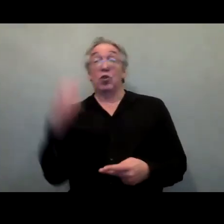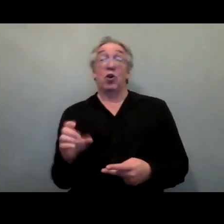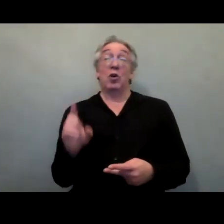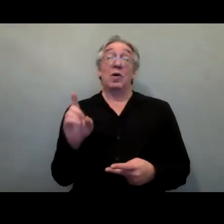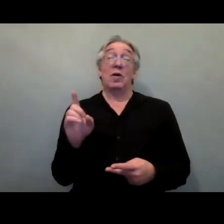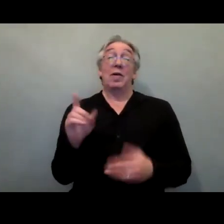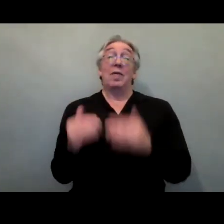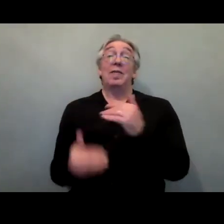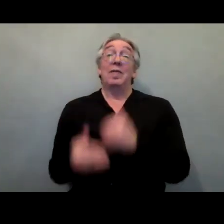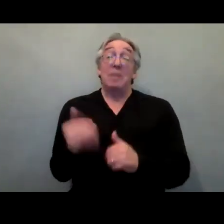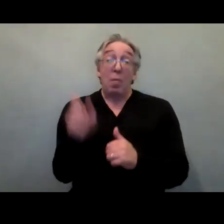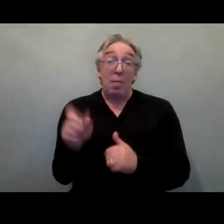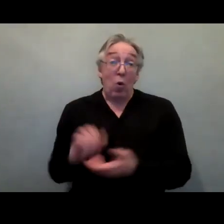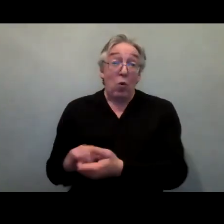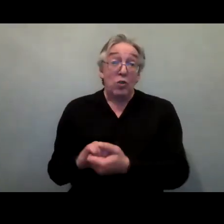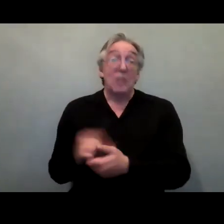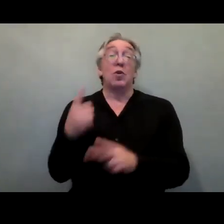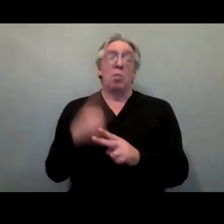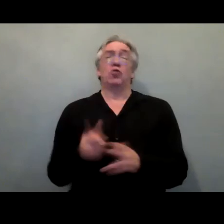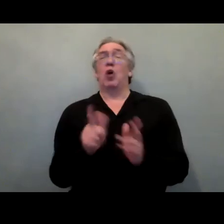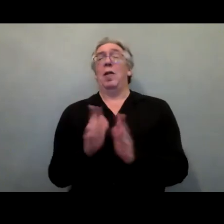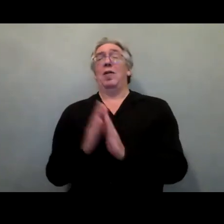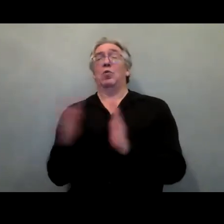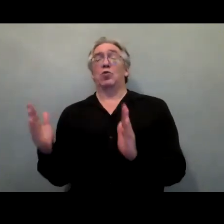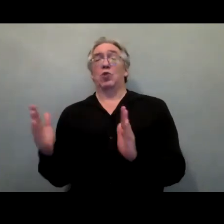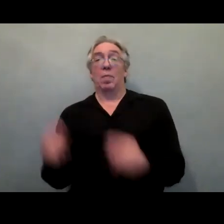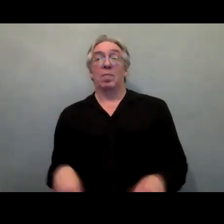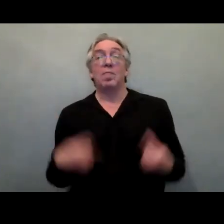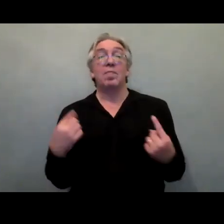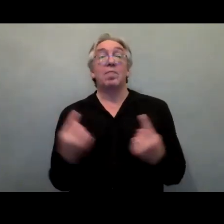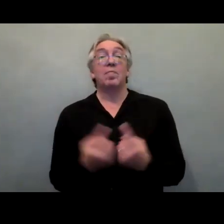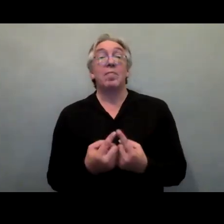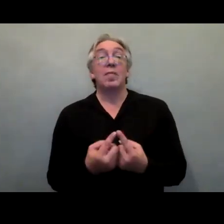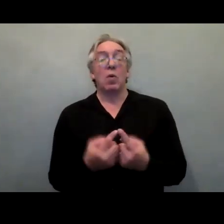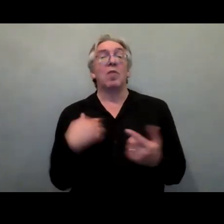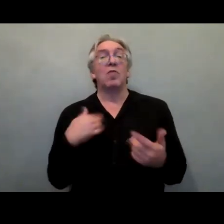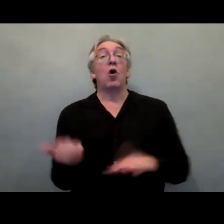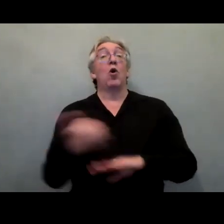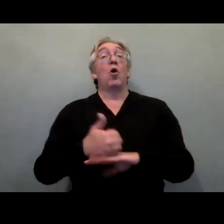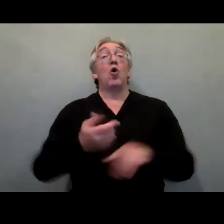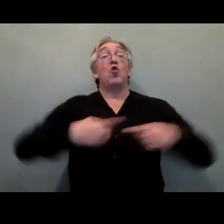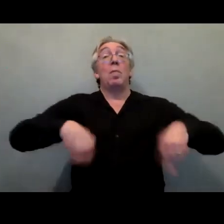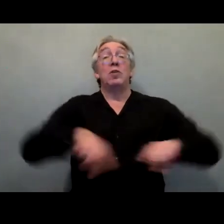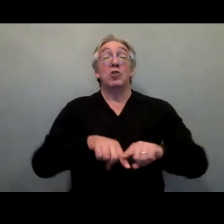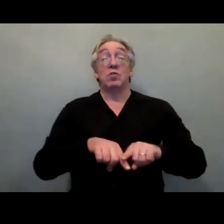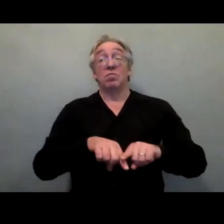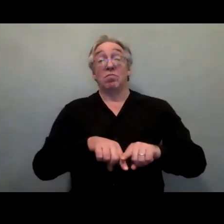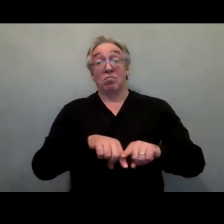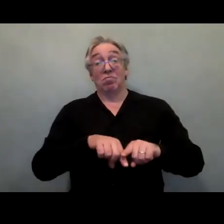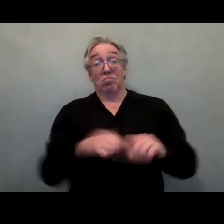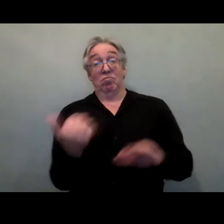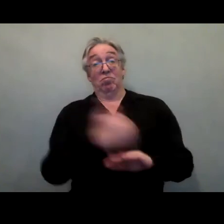and literature. We also commissioned a study led by Valerie Carr, which included surveys and interviews with